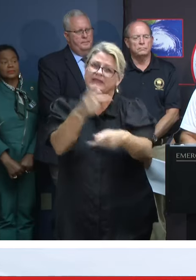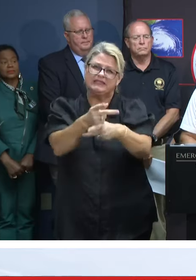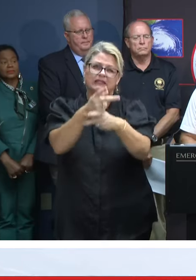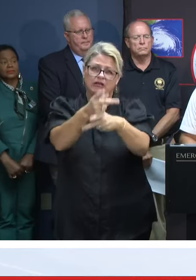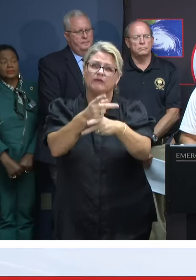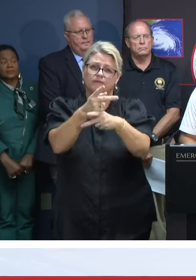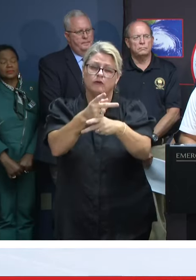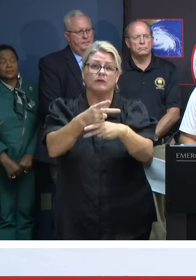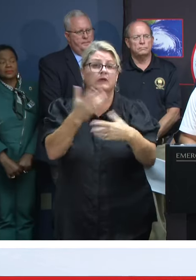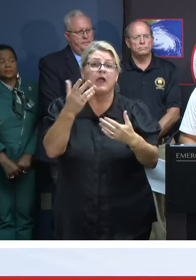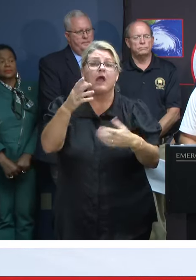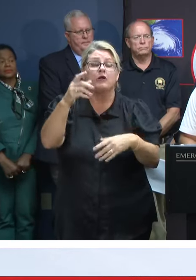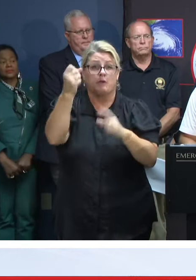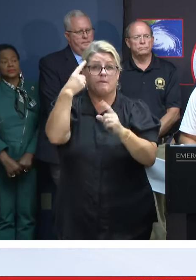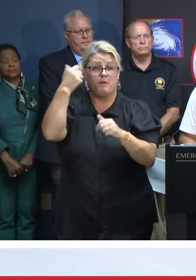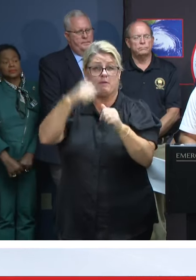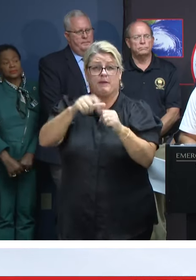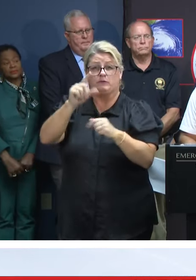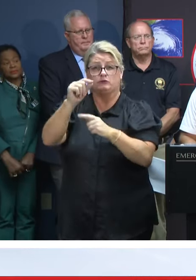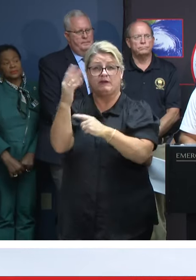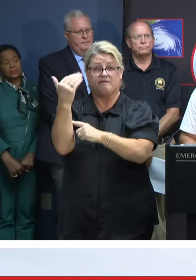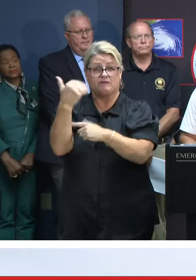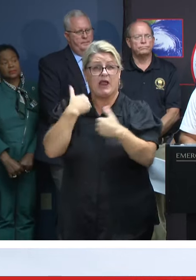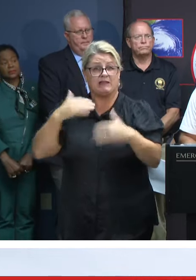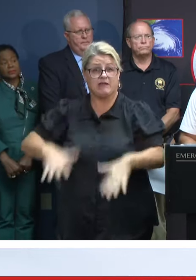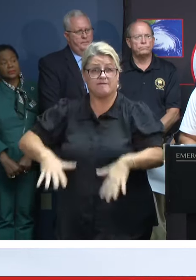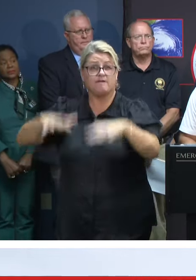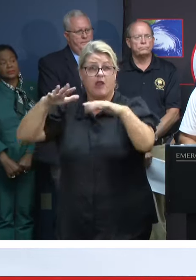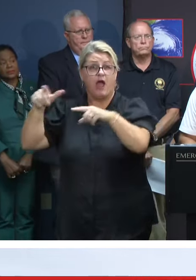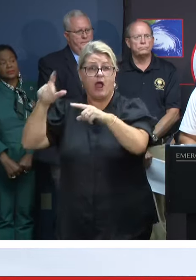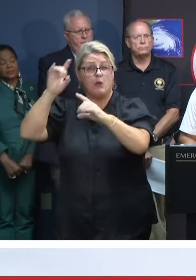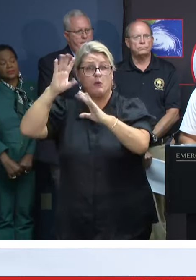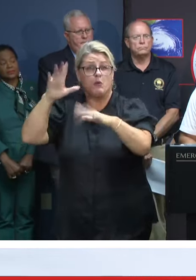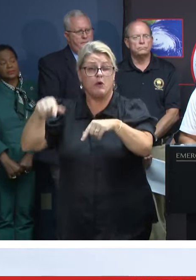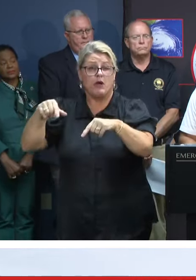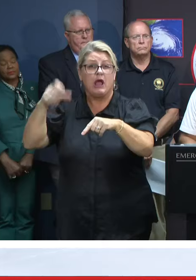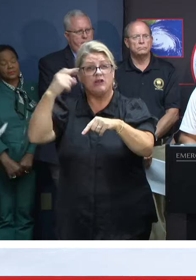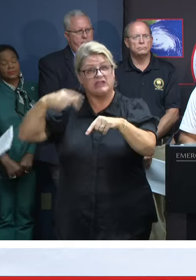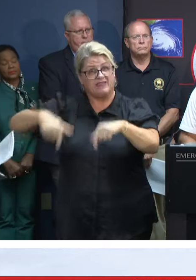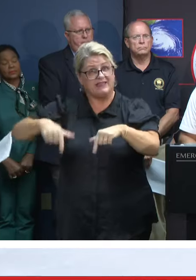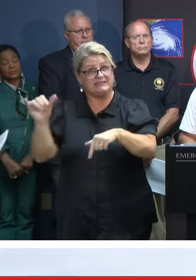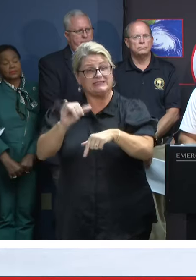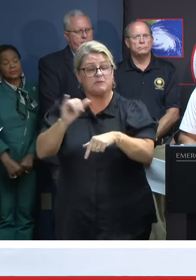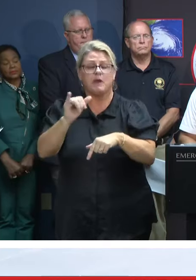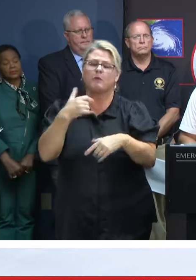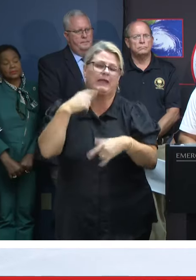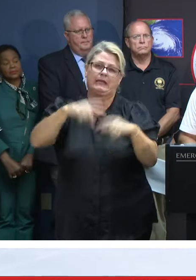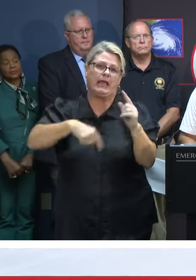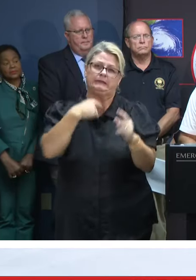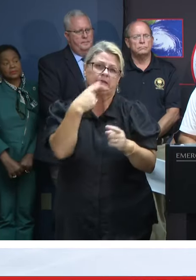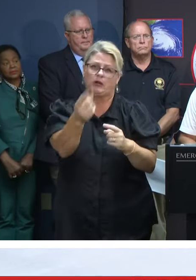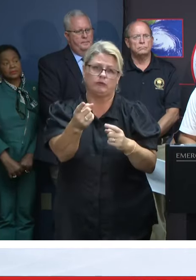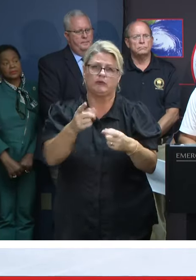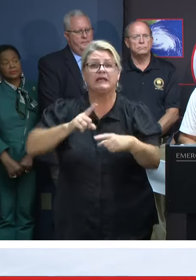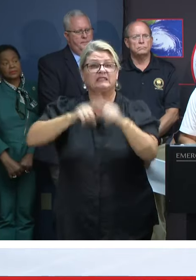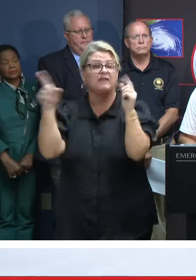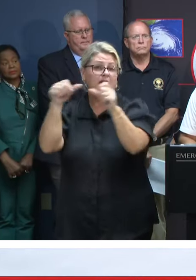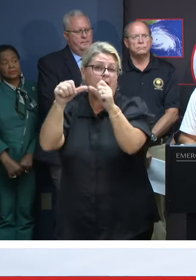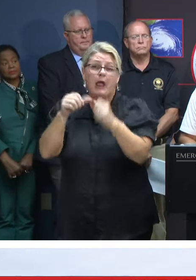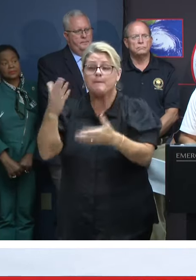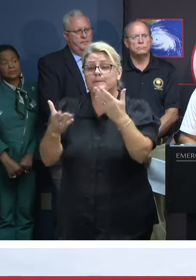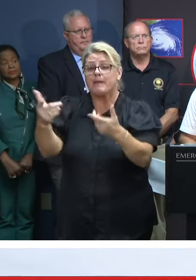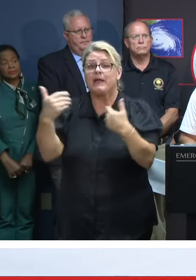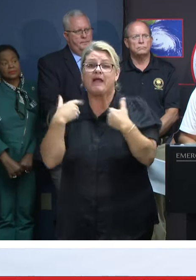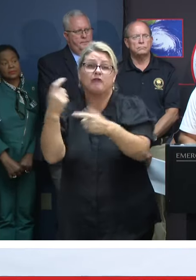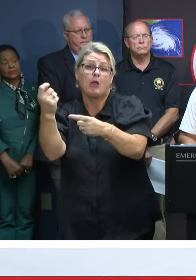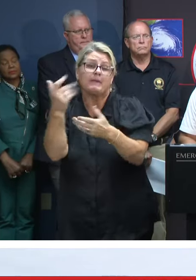amounts seen during the 2015 flood, it should be noted that no two storms are alike, and different areas could experience flooding with